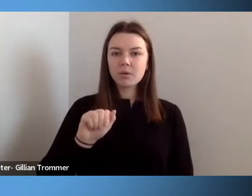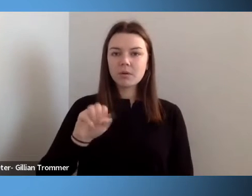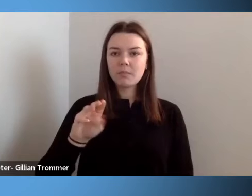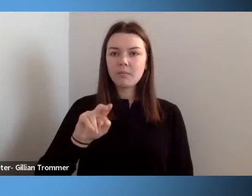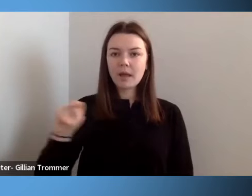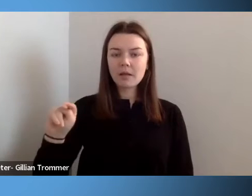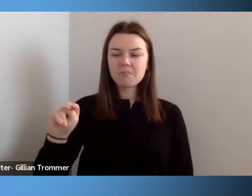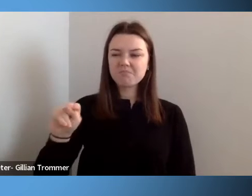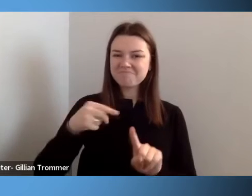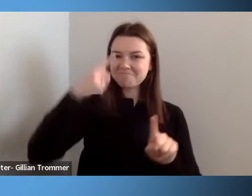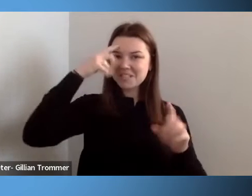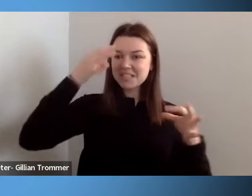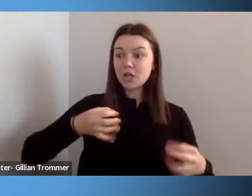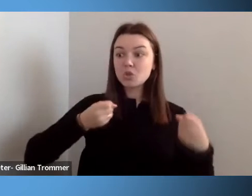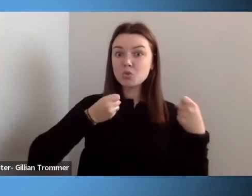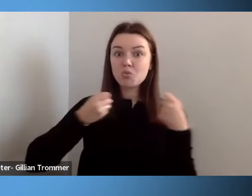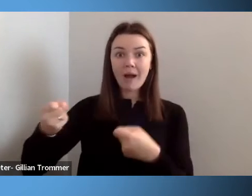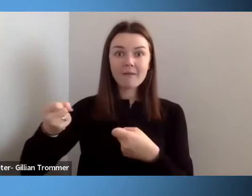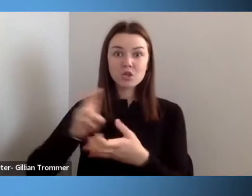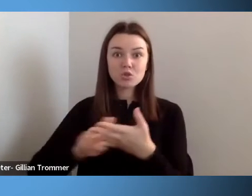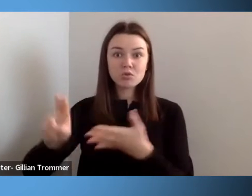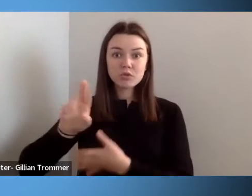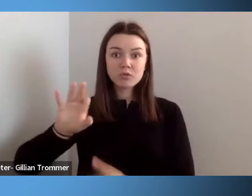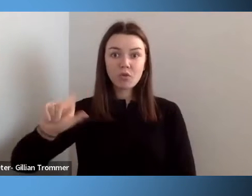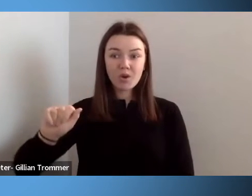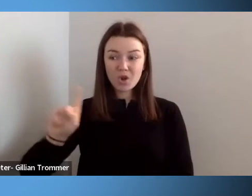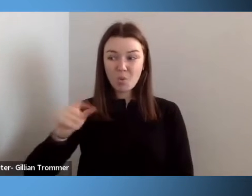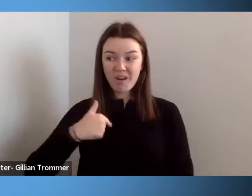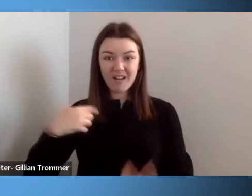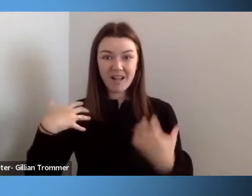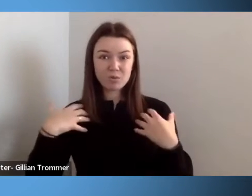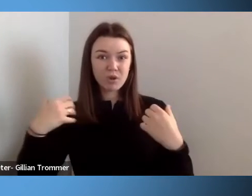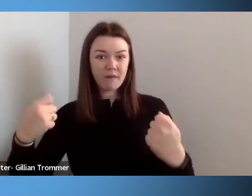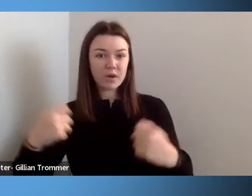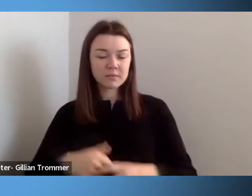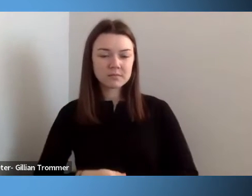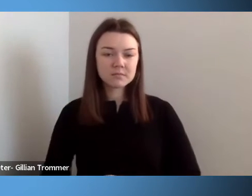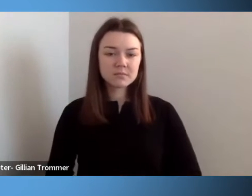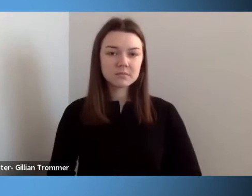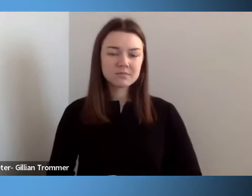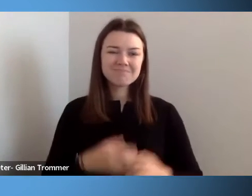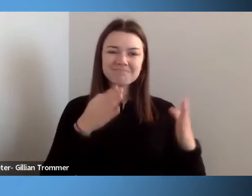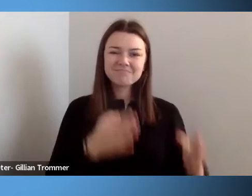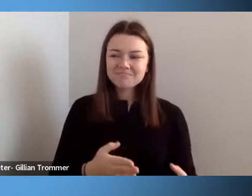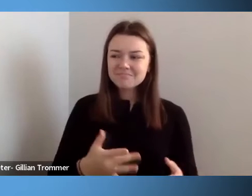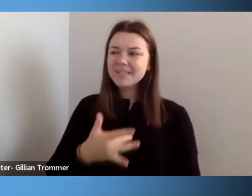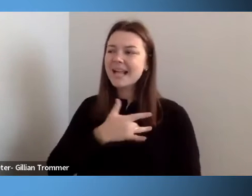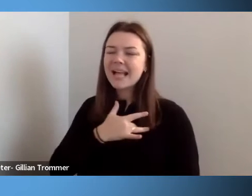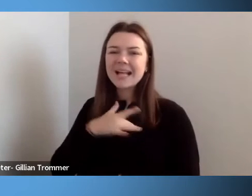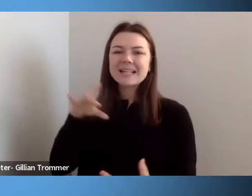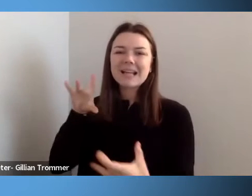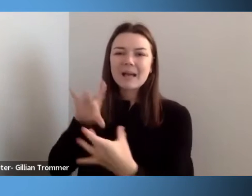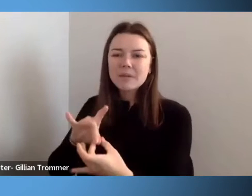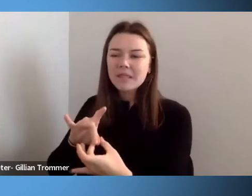Florida where I was recovering. She showed incredible empathy and concern for my well-being.